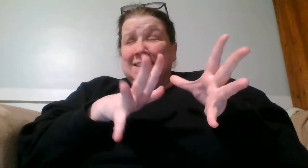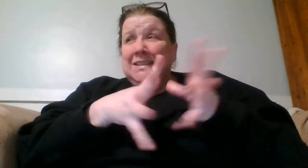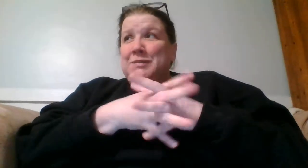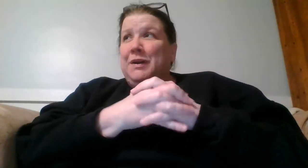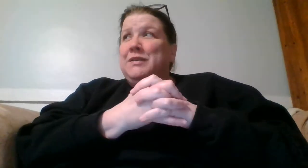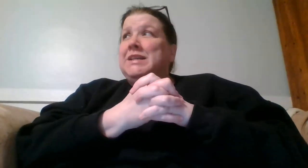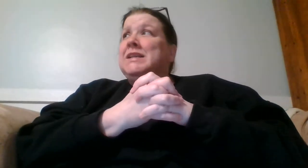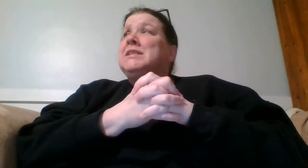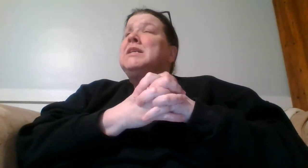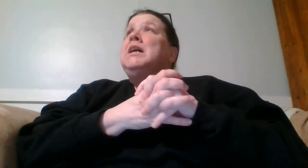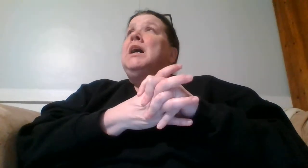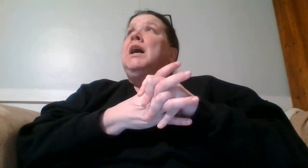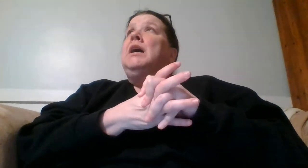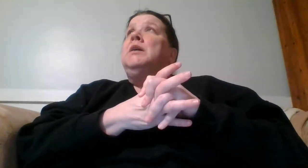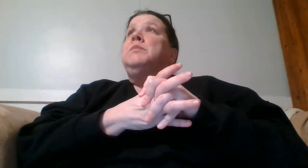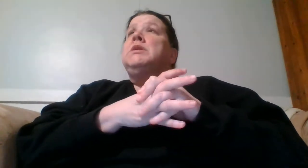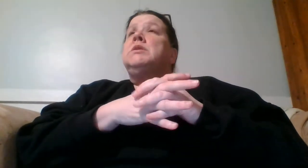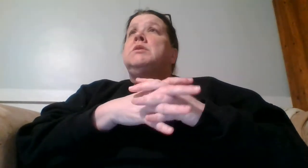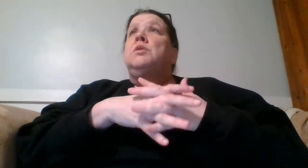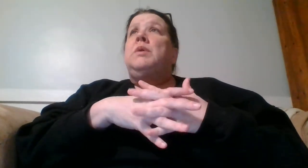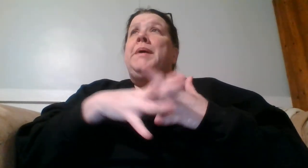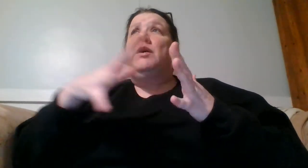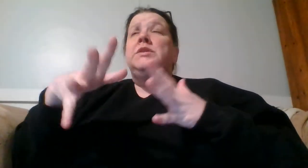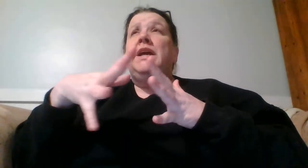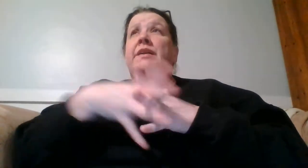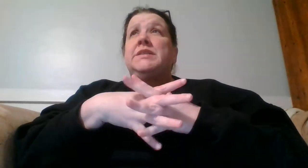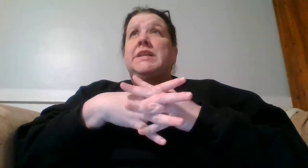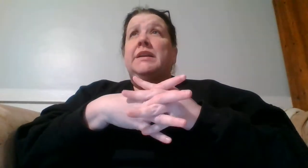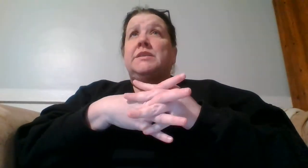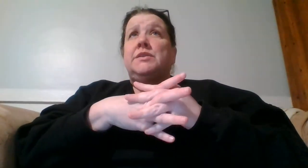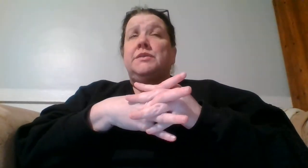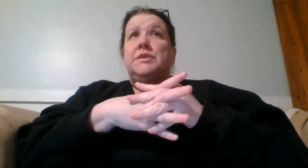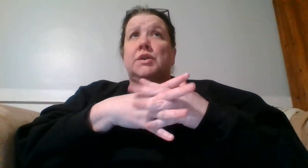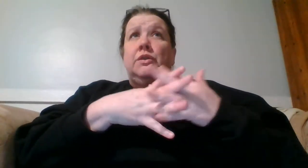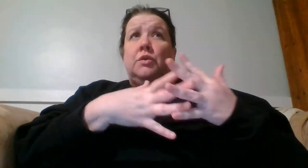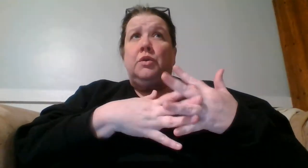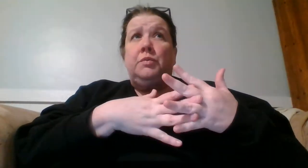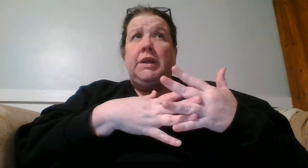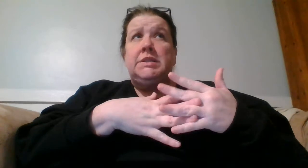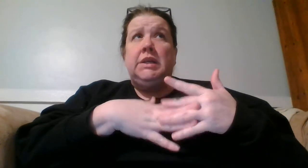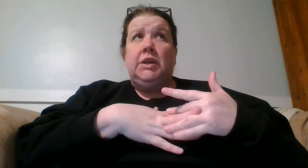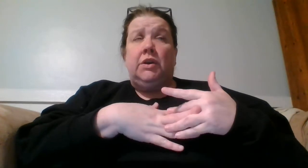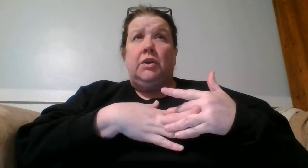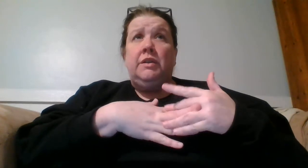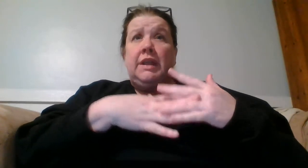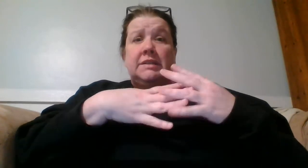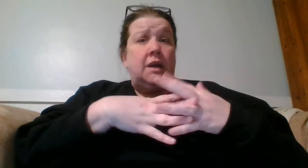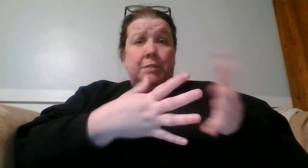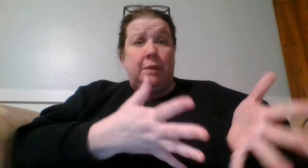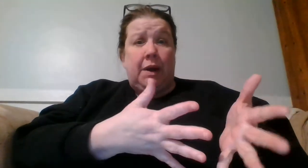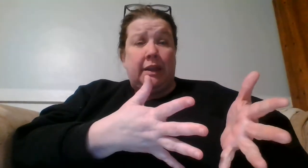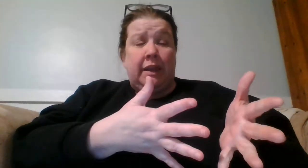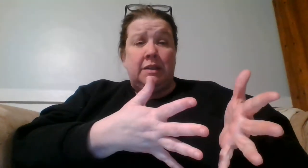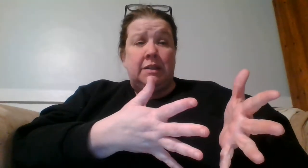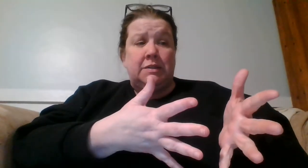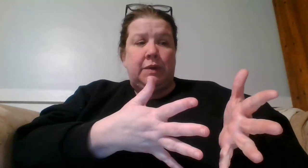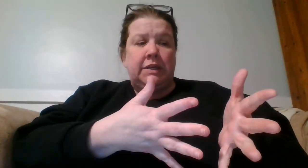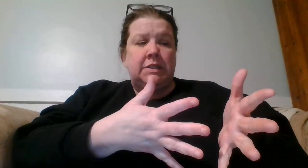It's one of those things. So what my coach and I have decided to do, there's a local race here that's been a bucket list race